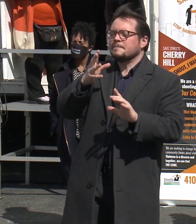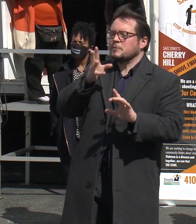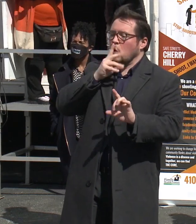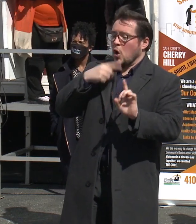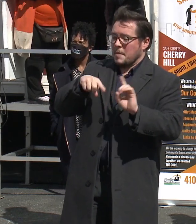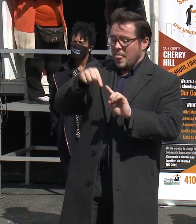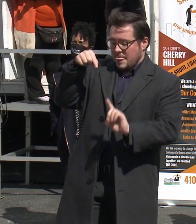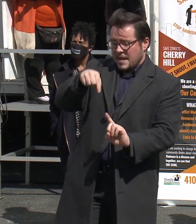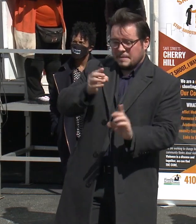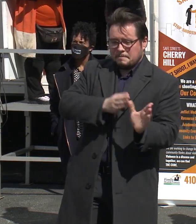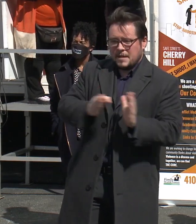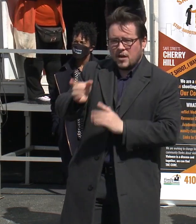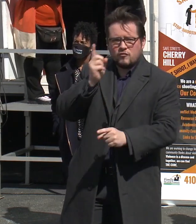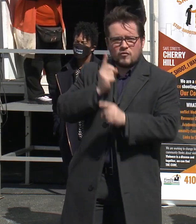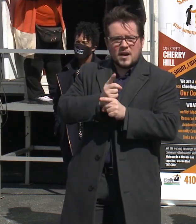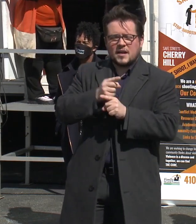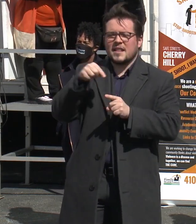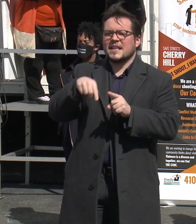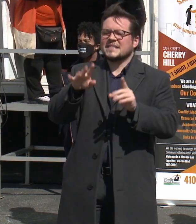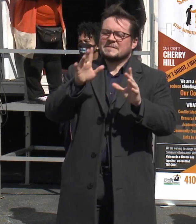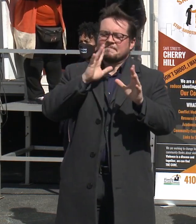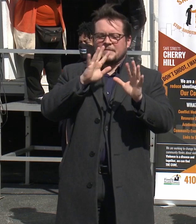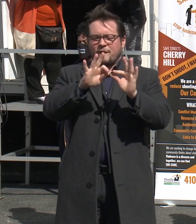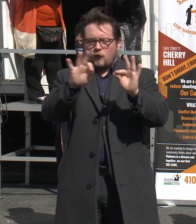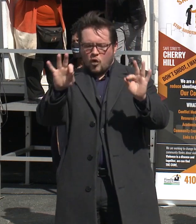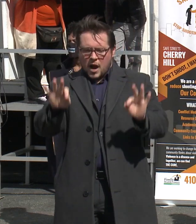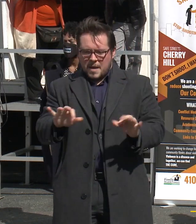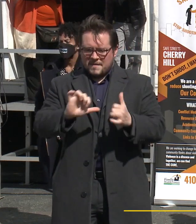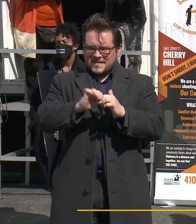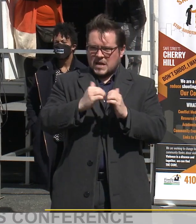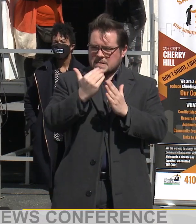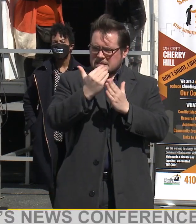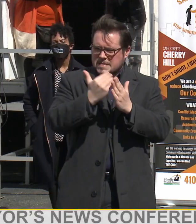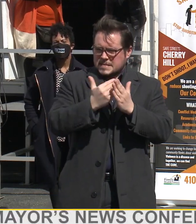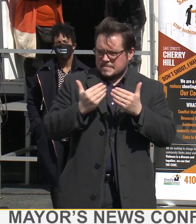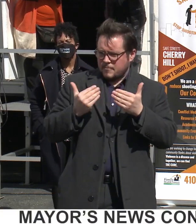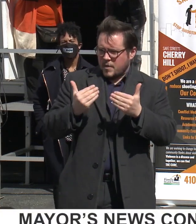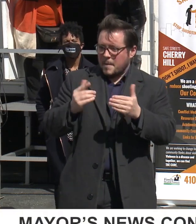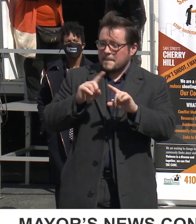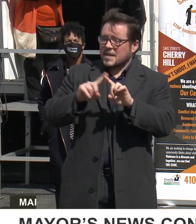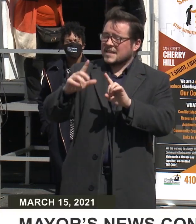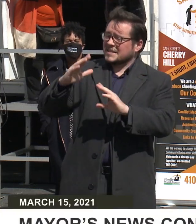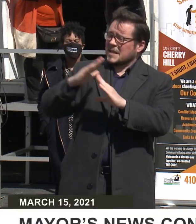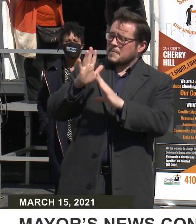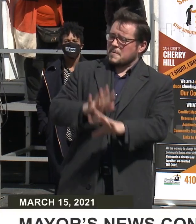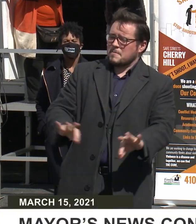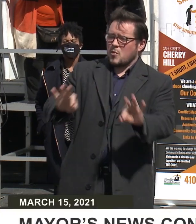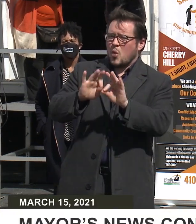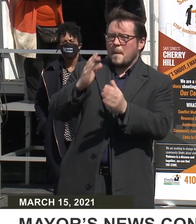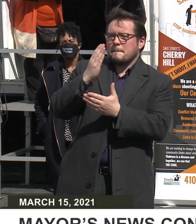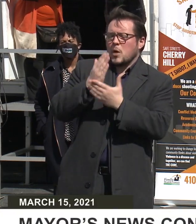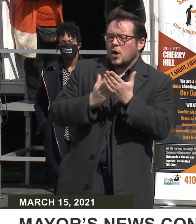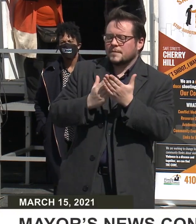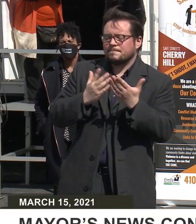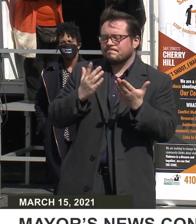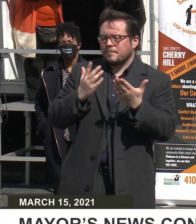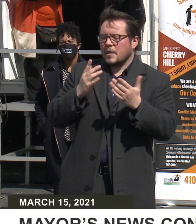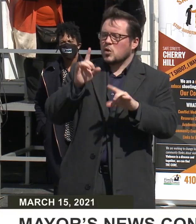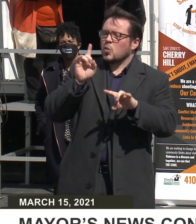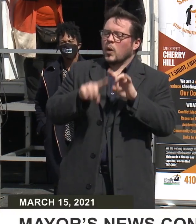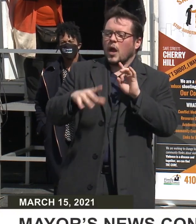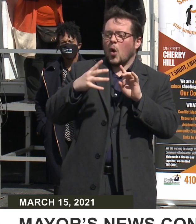this plan, right? And this is the framework of their plan. But the most important part of that, you cannot go out and